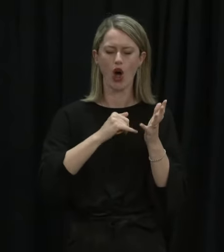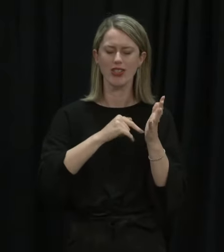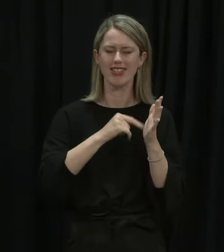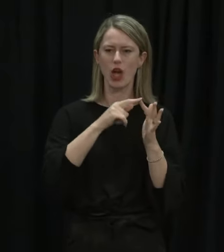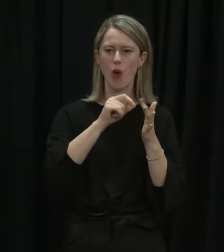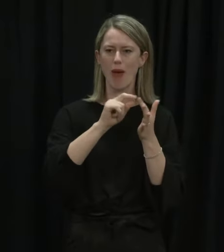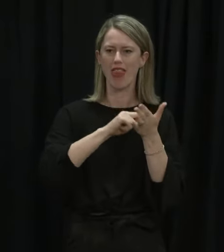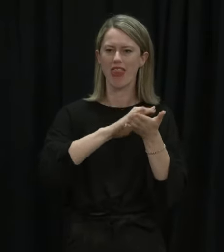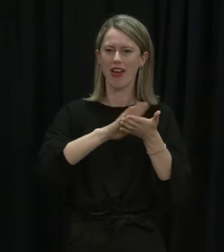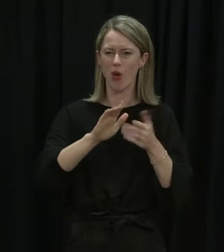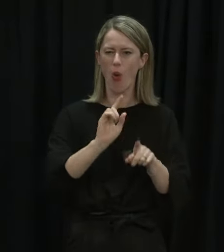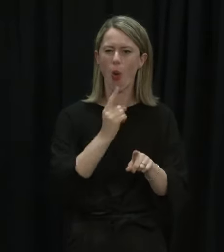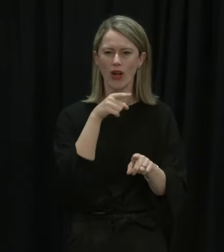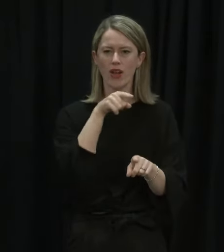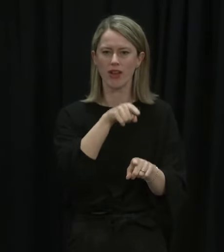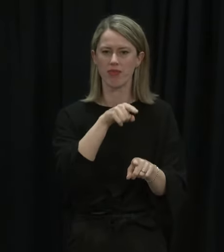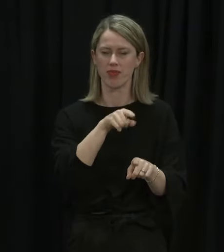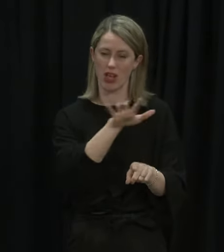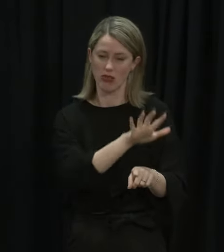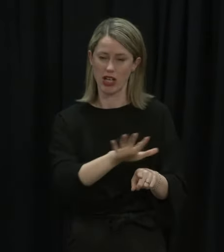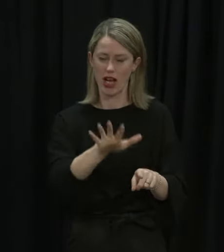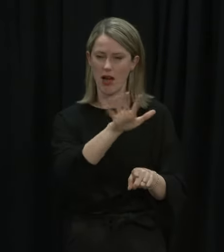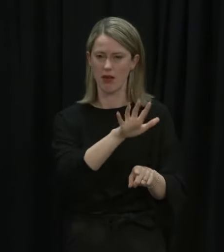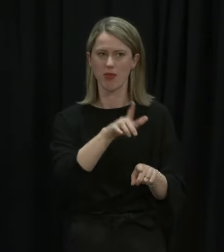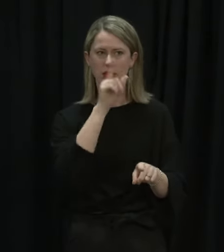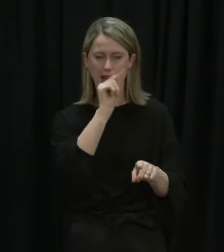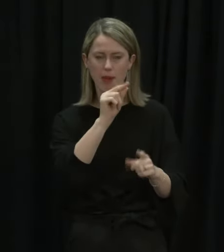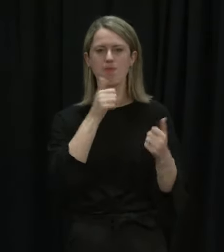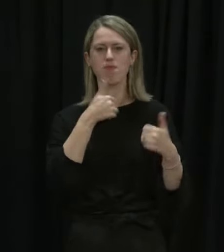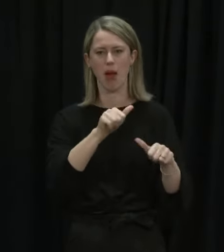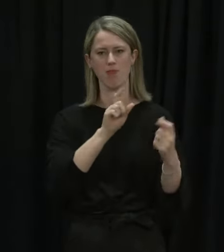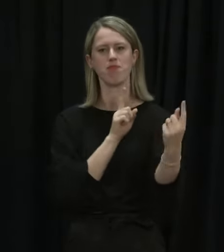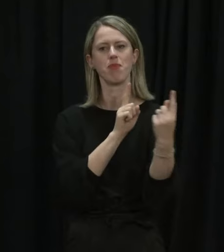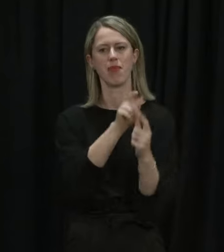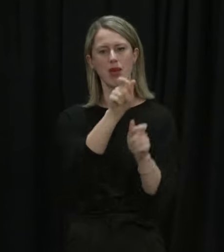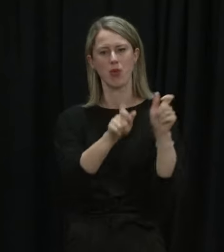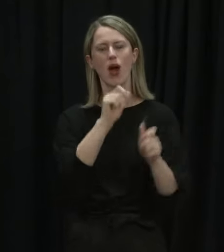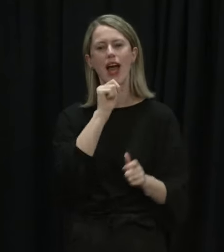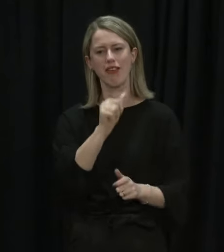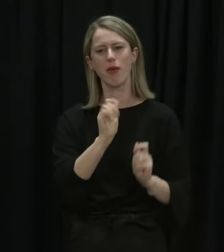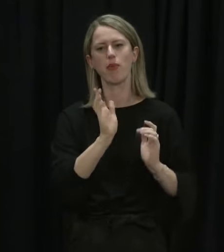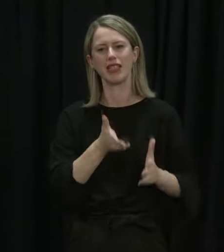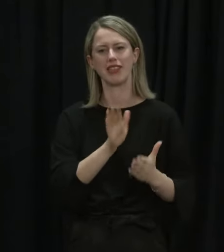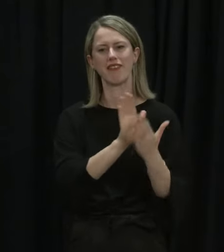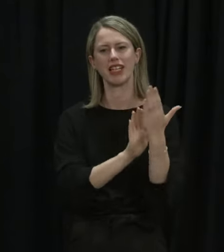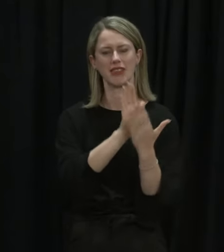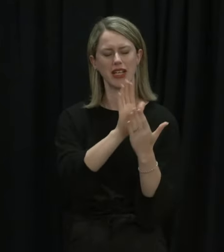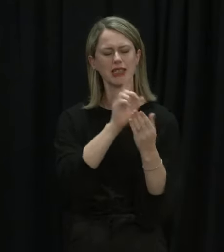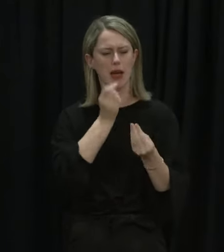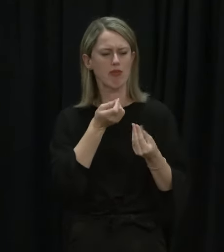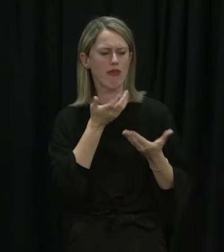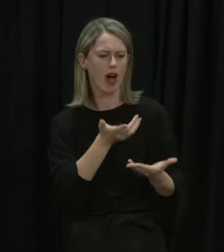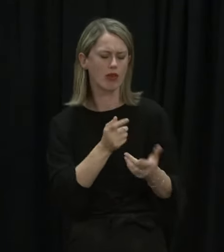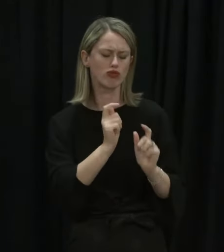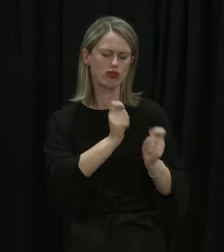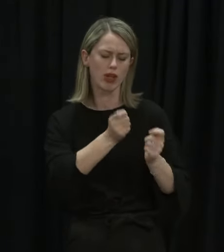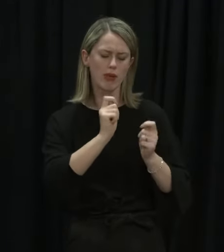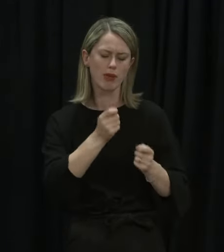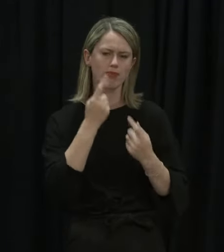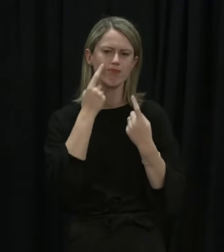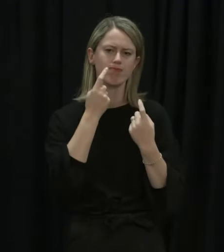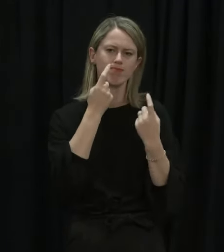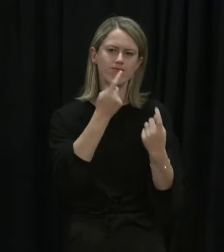In Auckland, that's just in Auckland alone, to see patients who need to be seen face-to-face and to provide appropriate treatment.